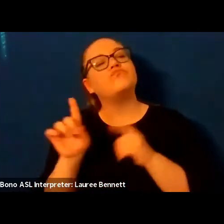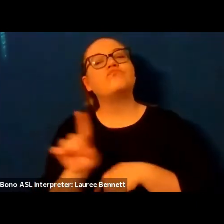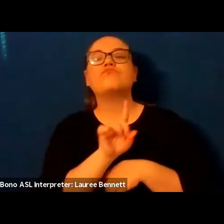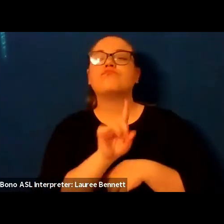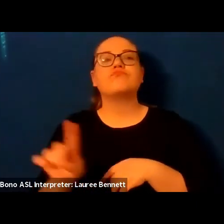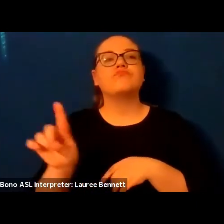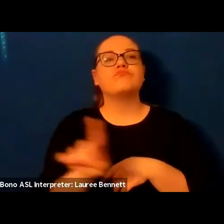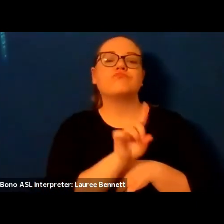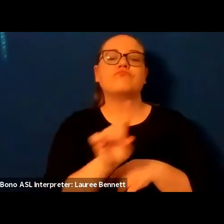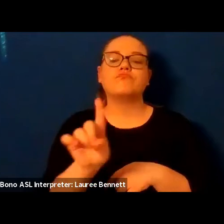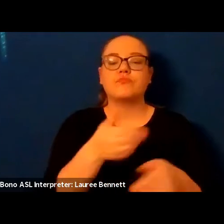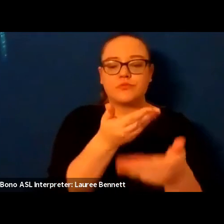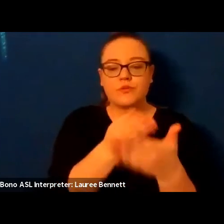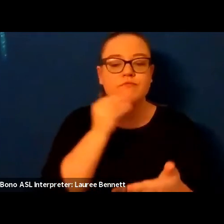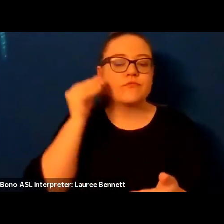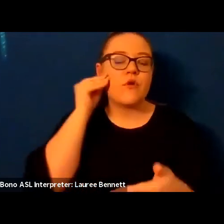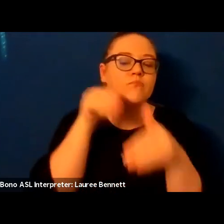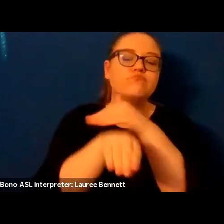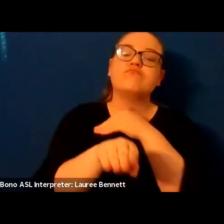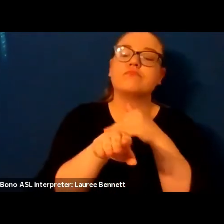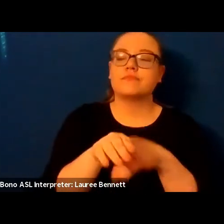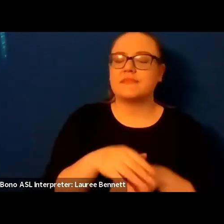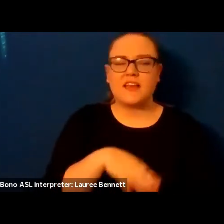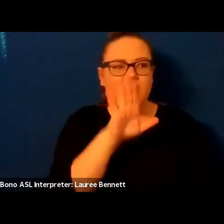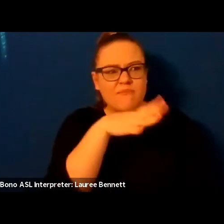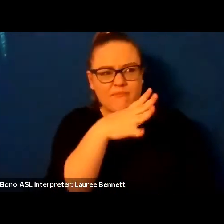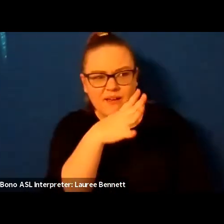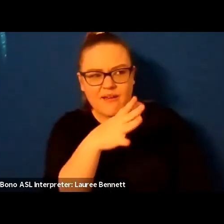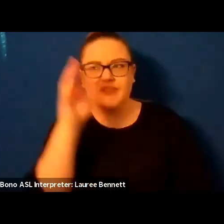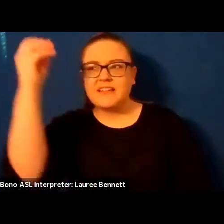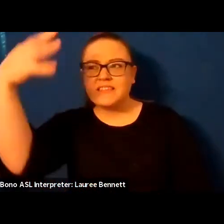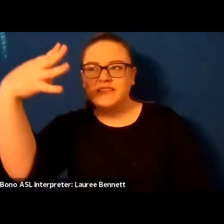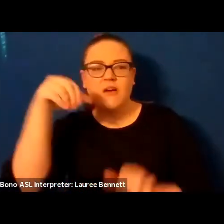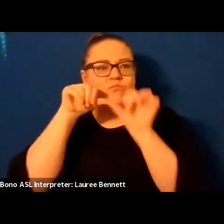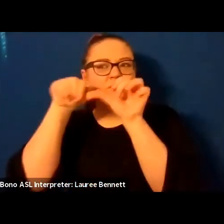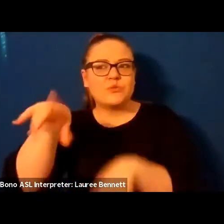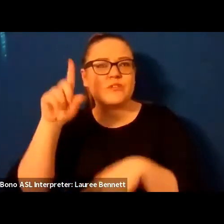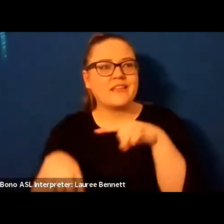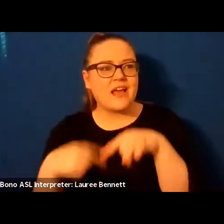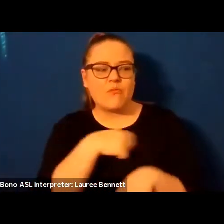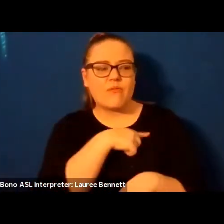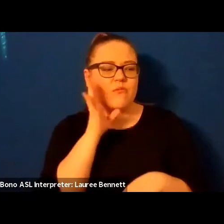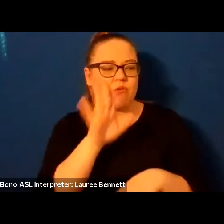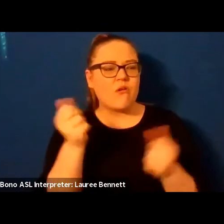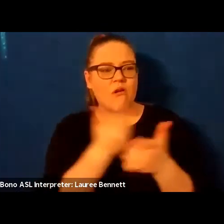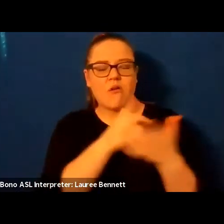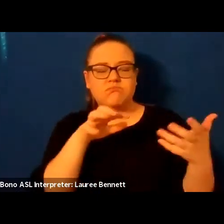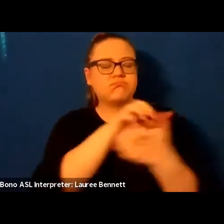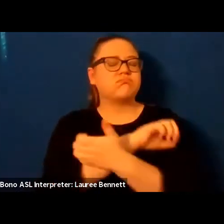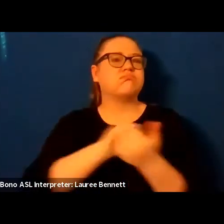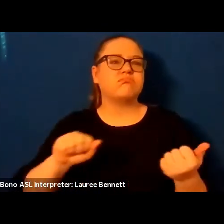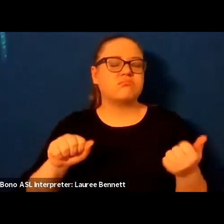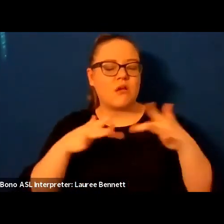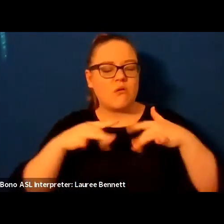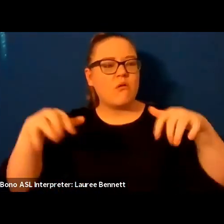indoors saying mom the sun won't last forever really mom and we're becoming extinct runs outside